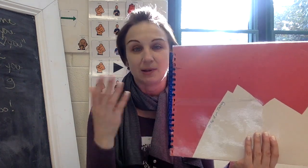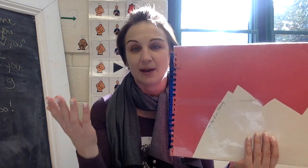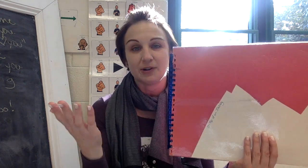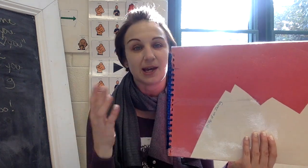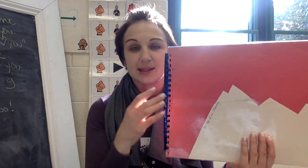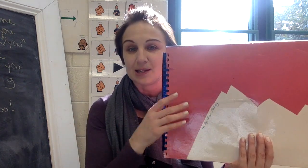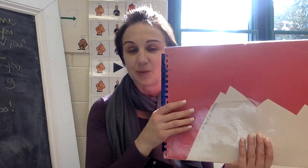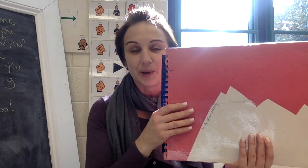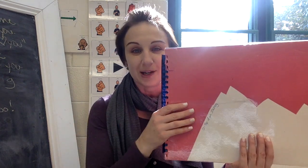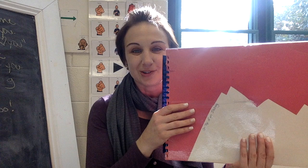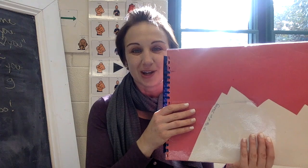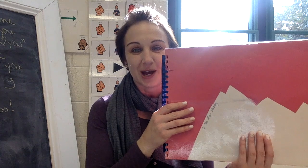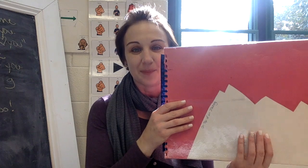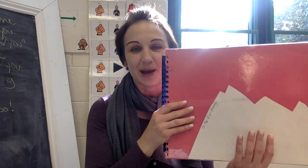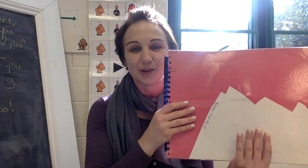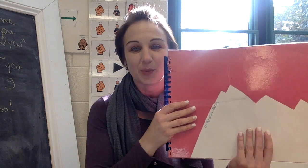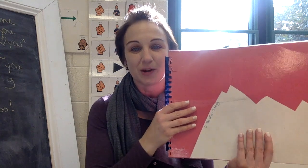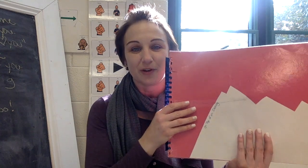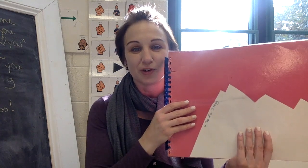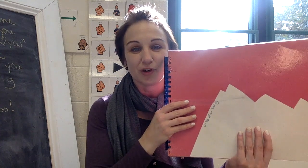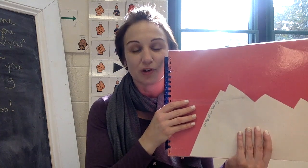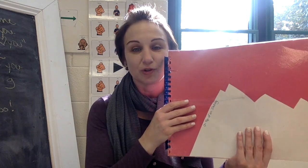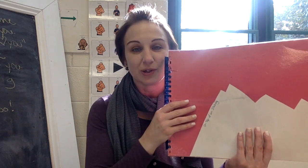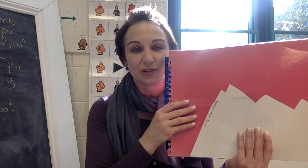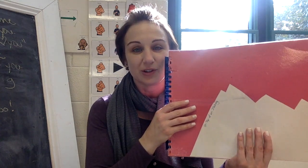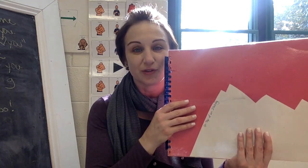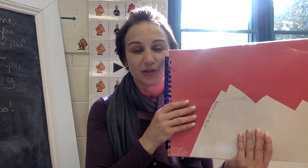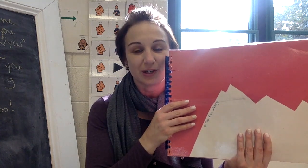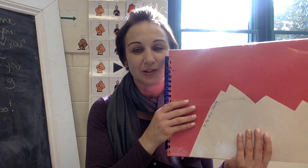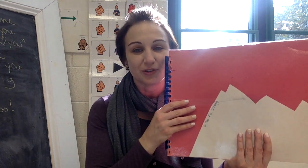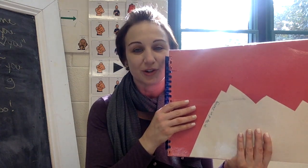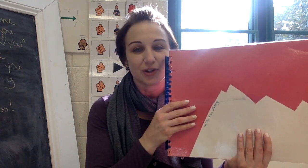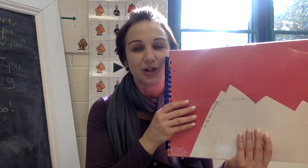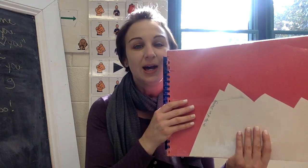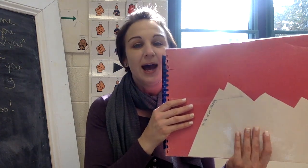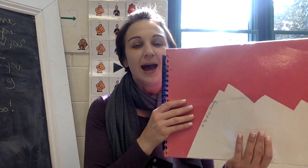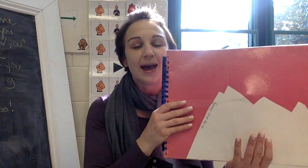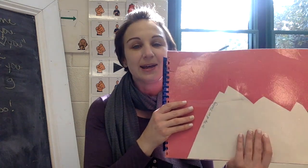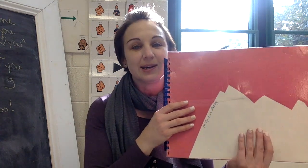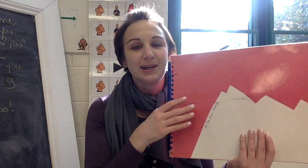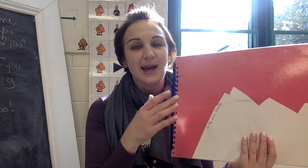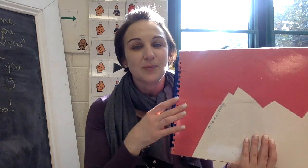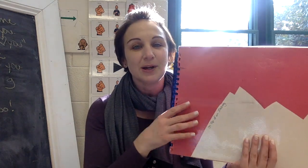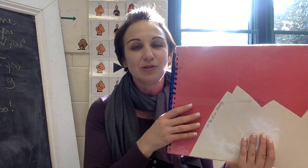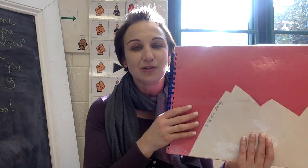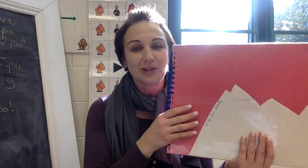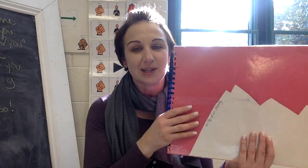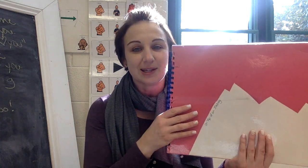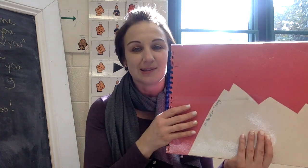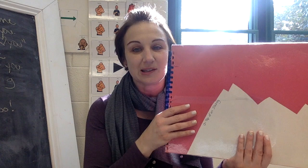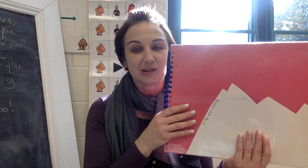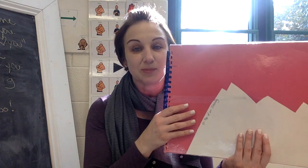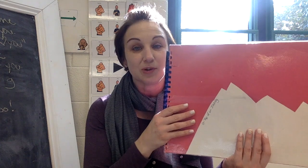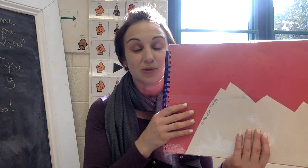every day that it's picked as one of our song choices for Singing Circle. And again, we're introducing the kids to some new